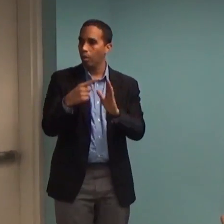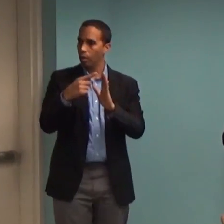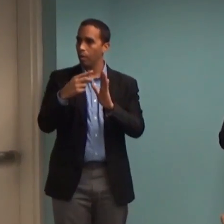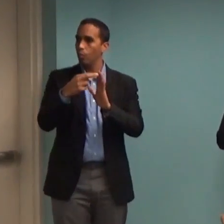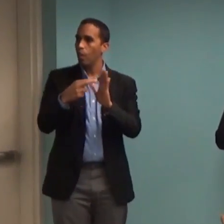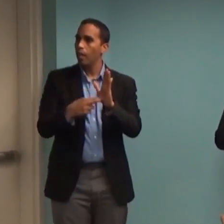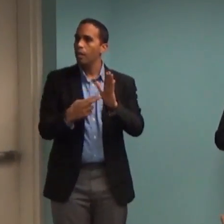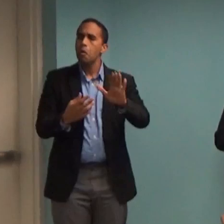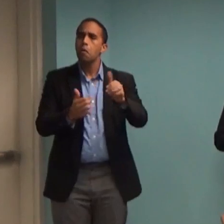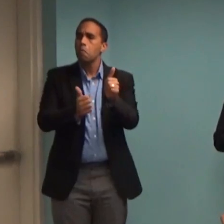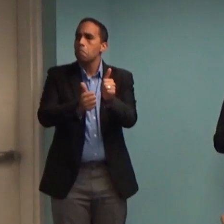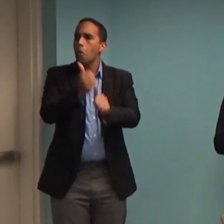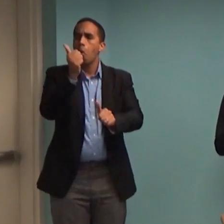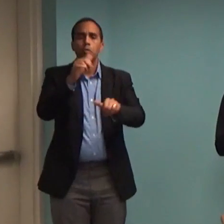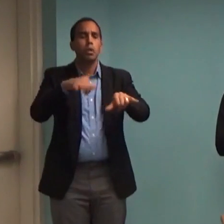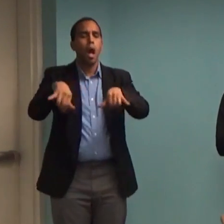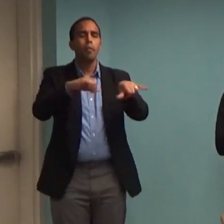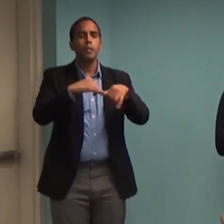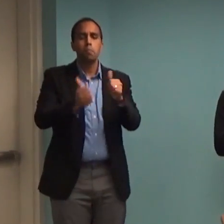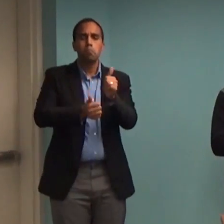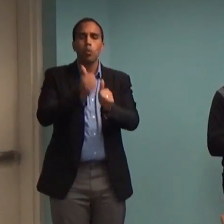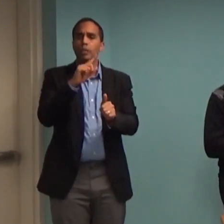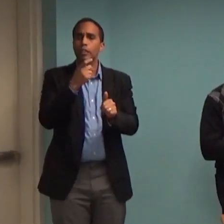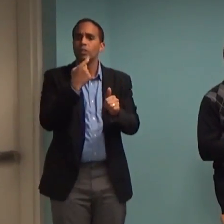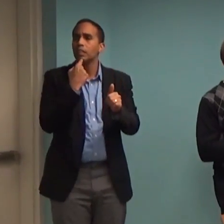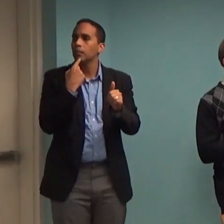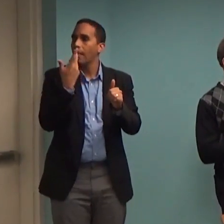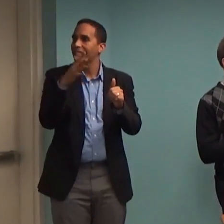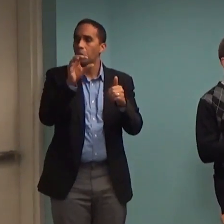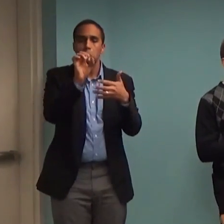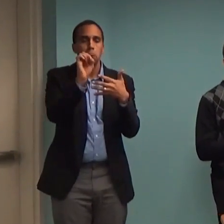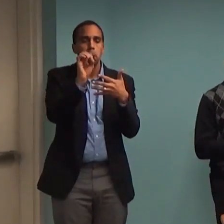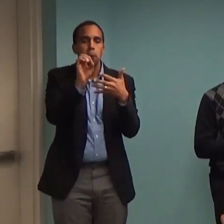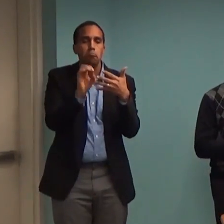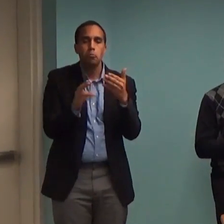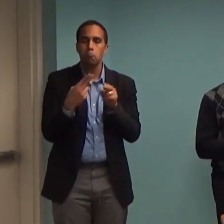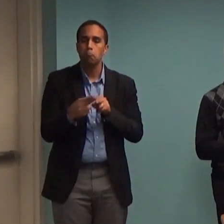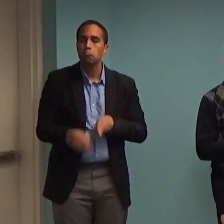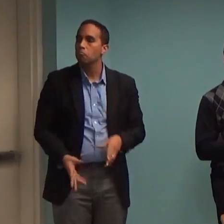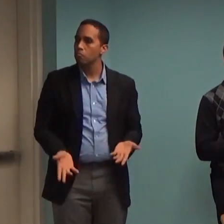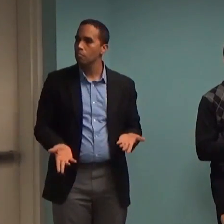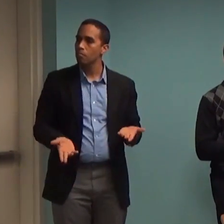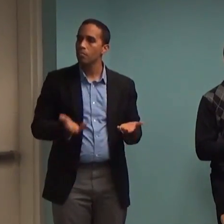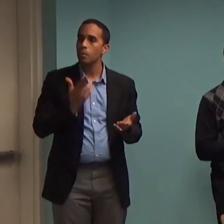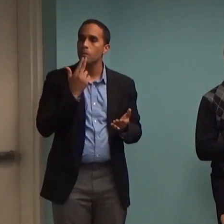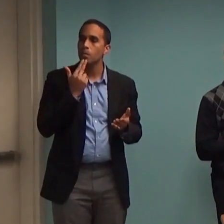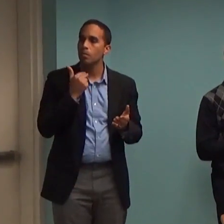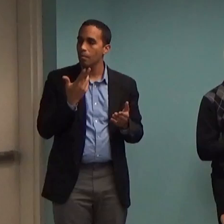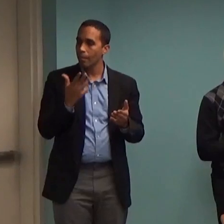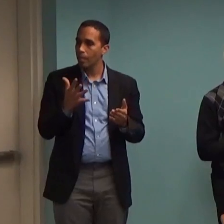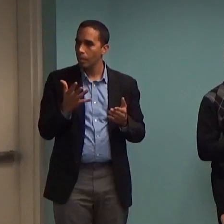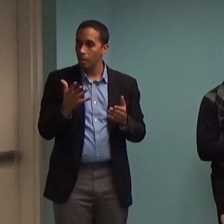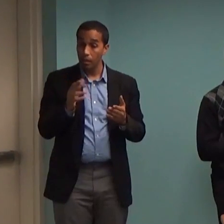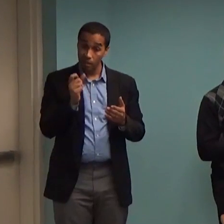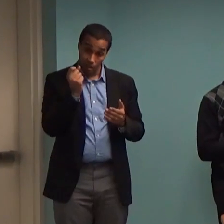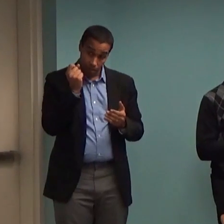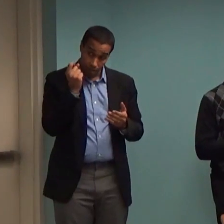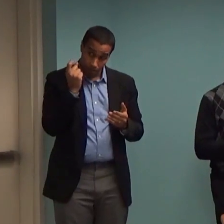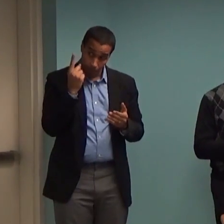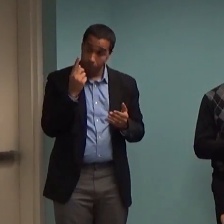or the most serious side effects. So that changed it rather radically because now television and other print advertisements that would be directed